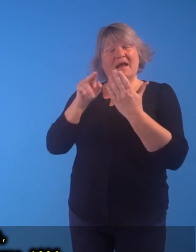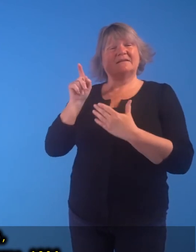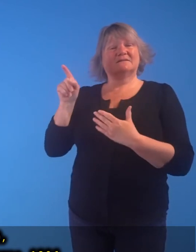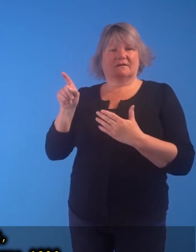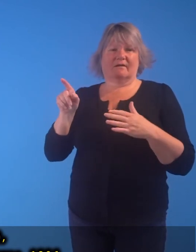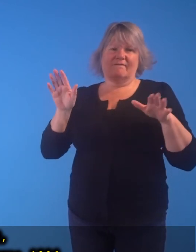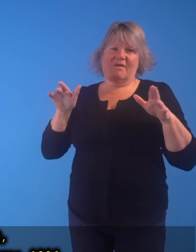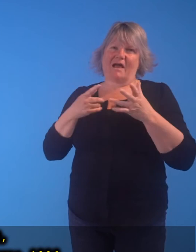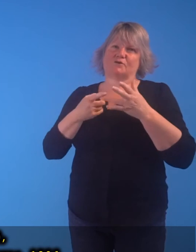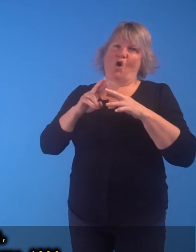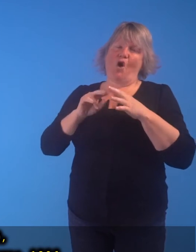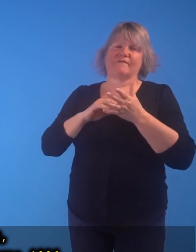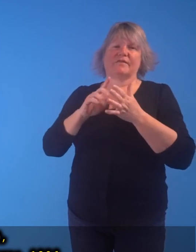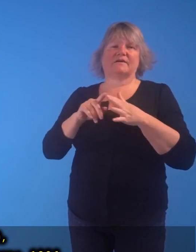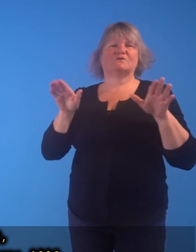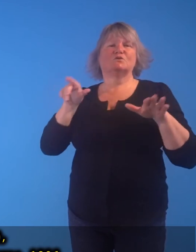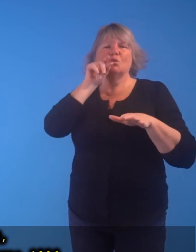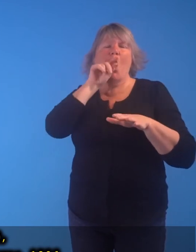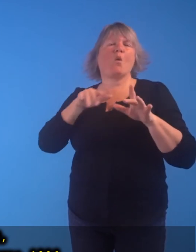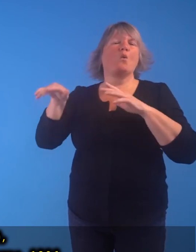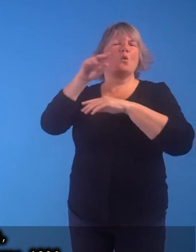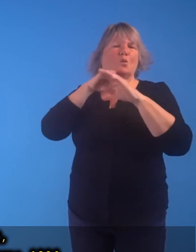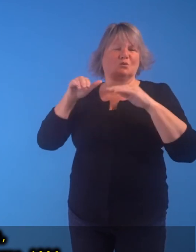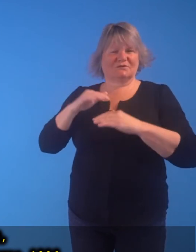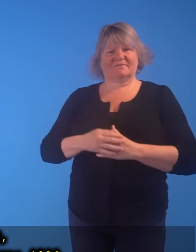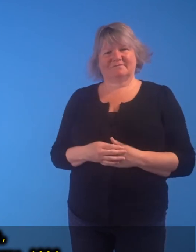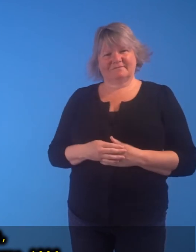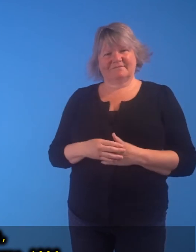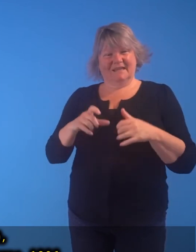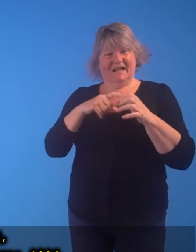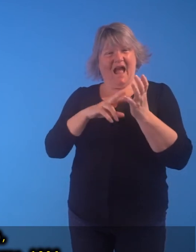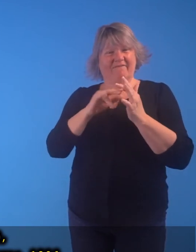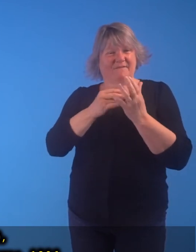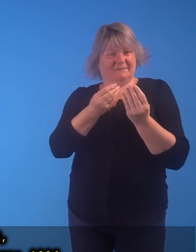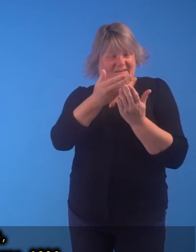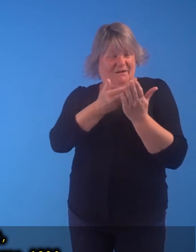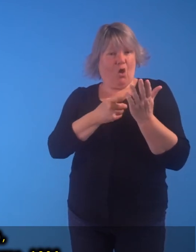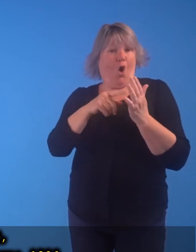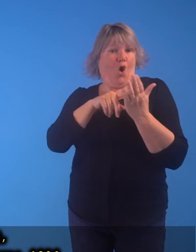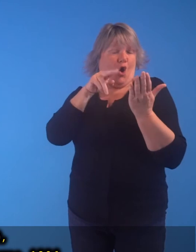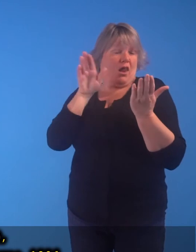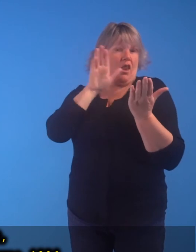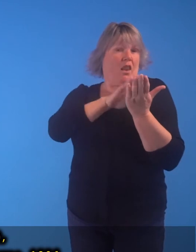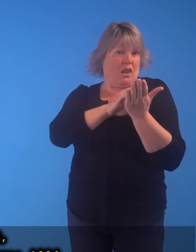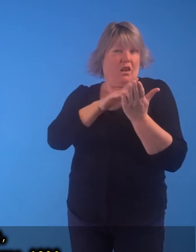The Flight of the Swallows. The on canvas, 1906.